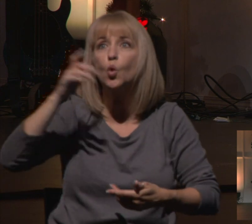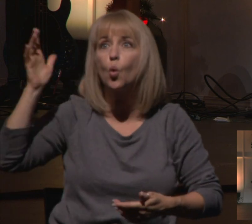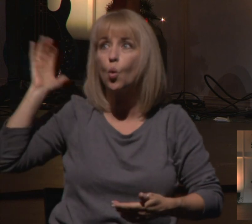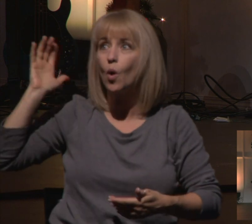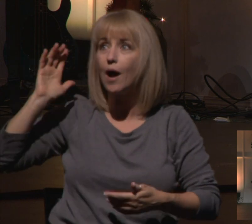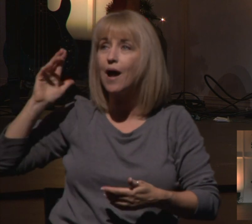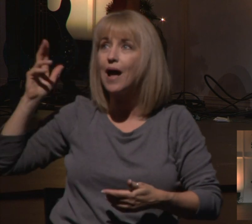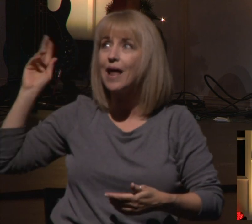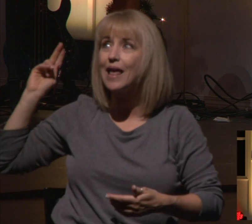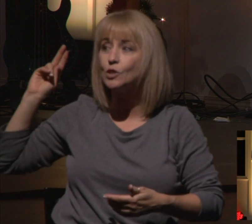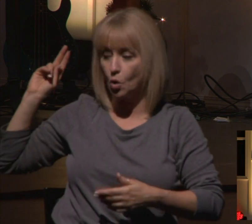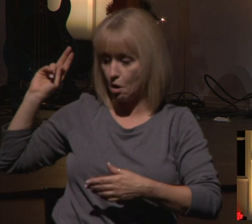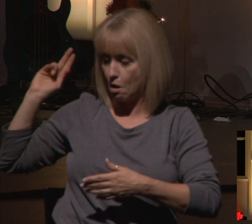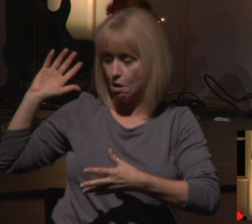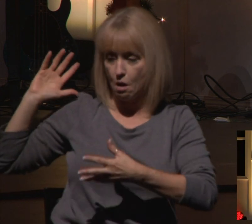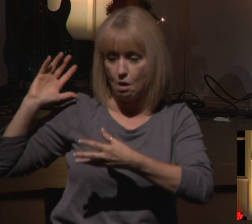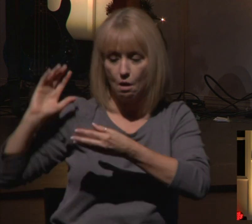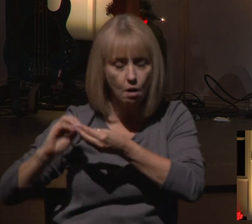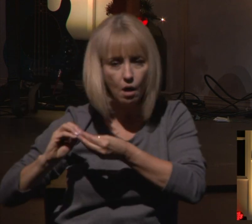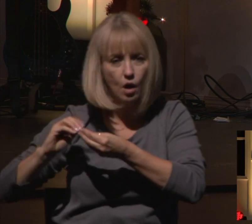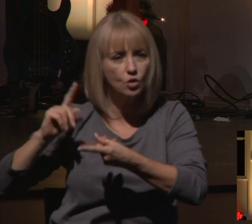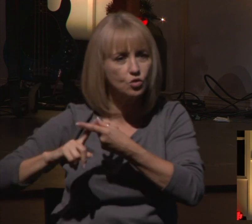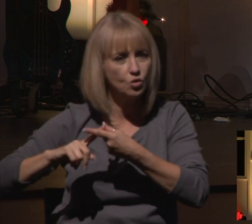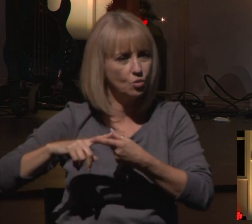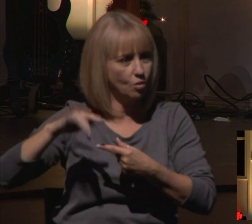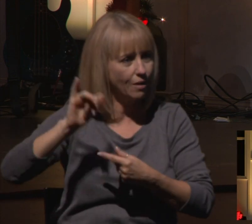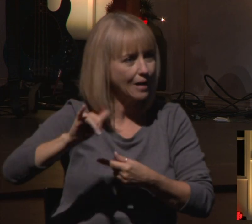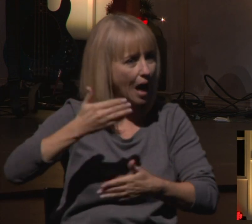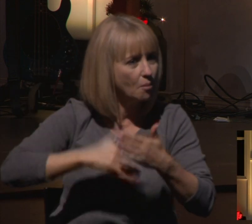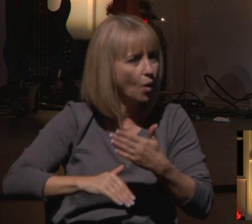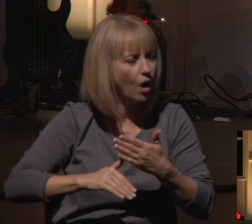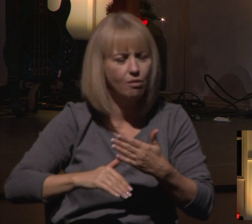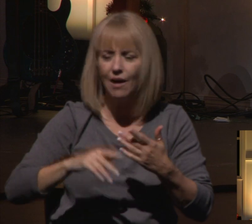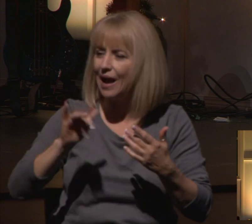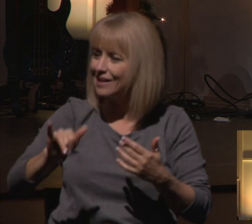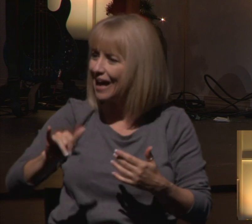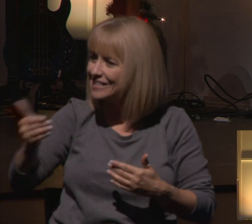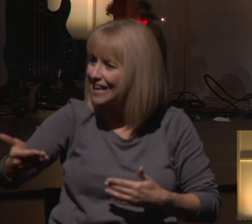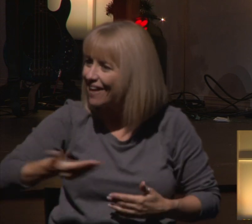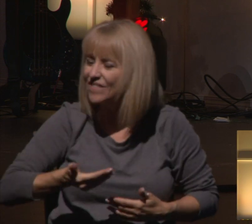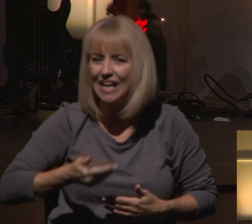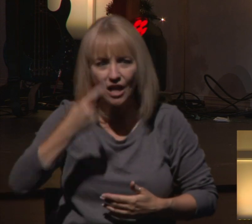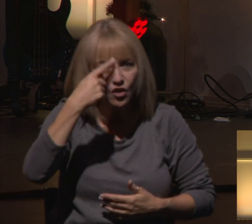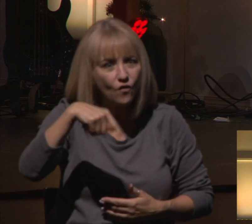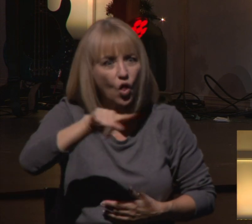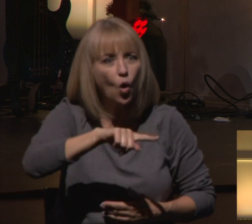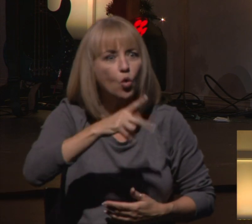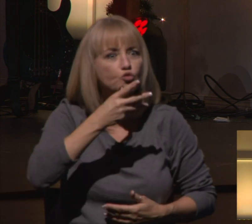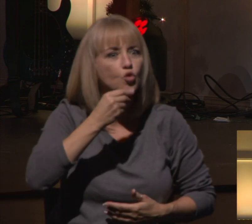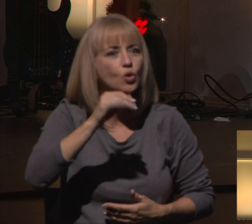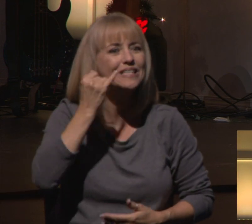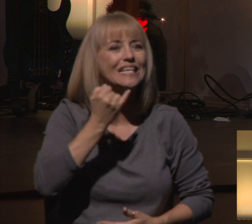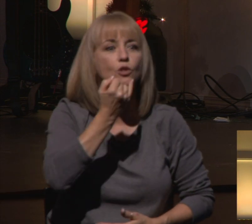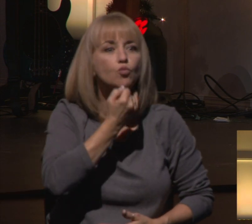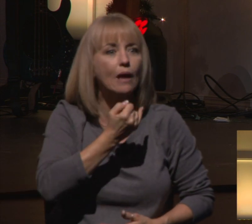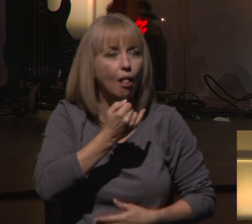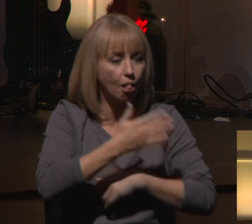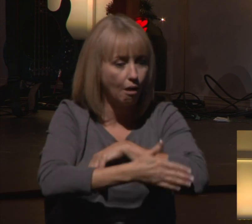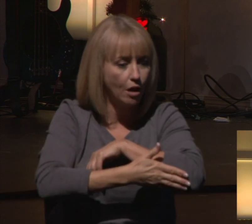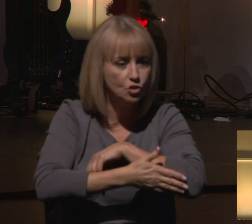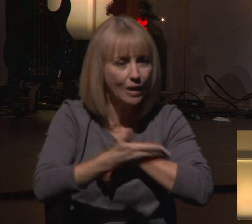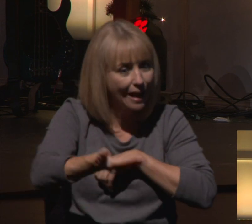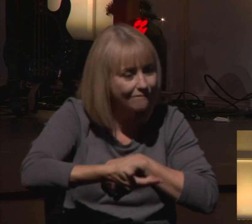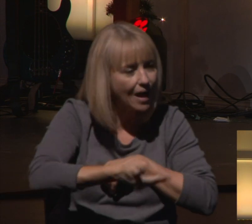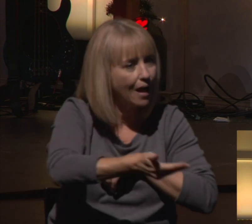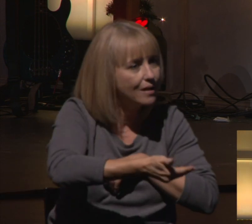And these invitations were sent to the nation of Israel. And I love the story of Israel. If you read the Bible, there's a specific story that we're